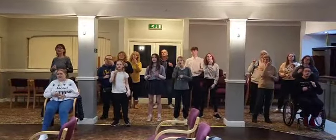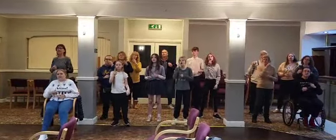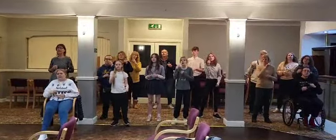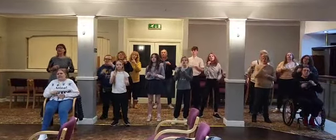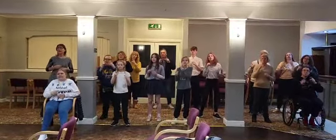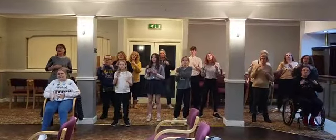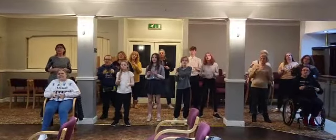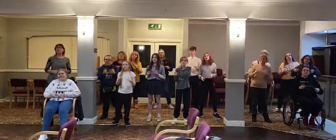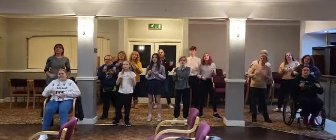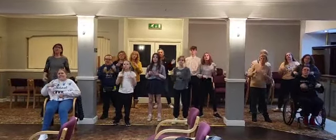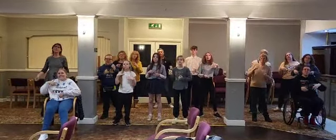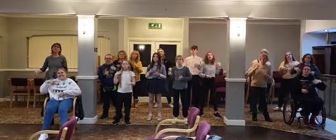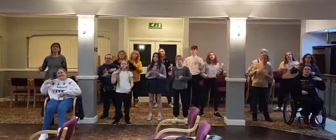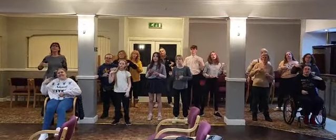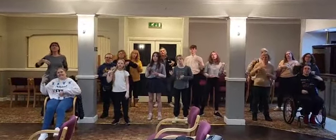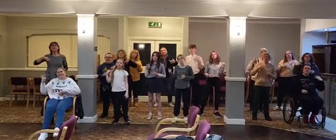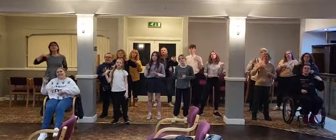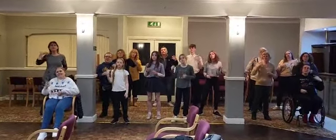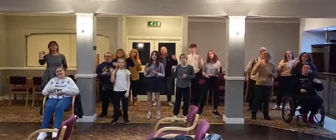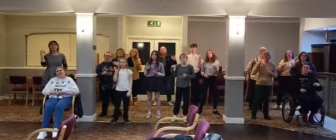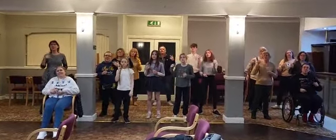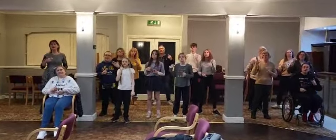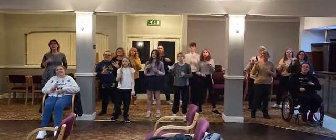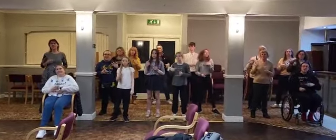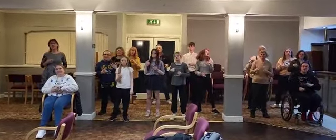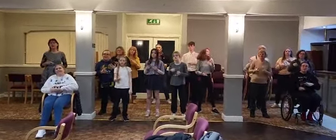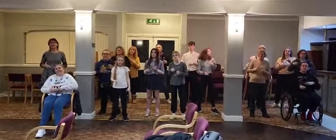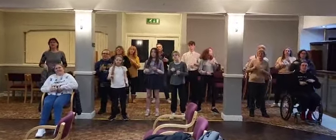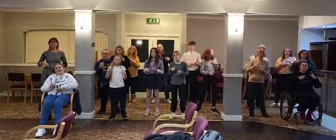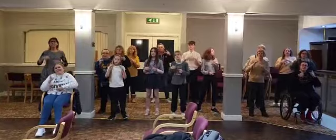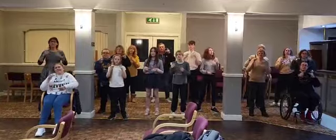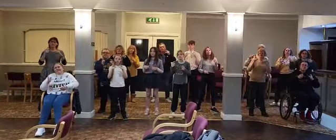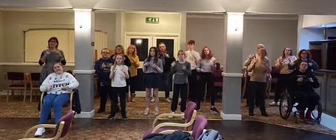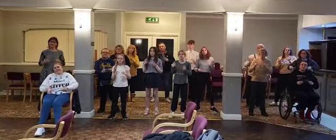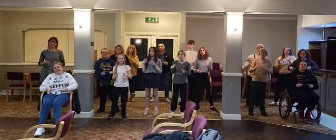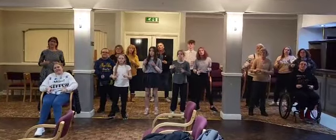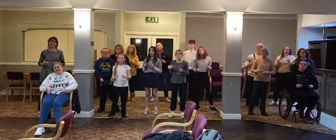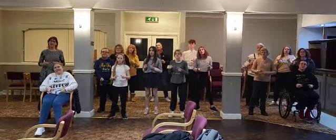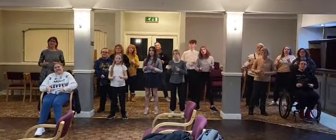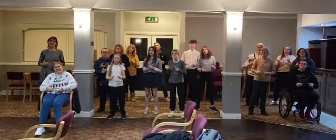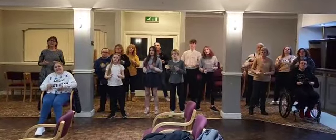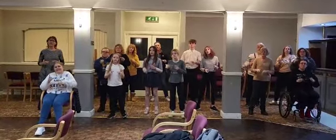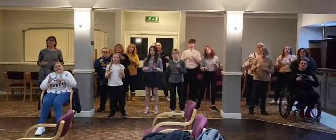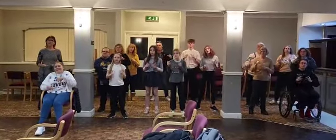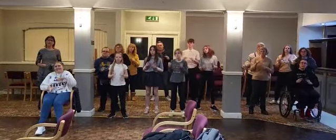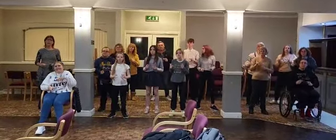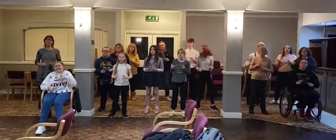they keep on livin' I don't dare just let me sit